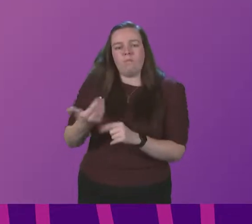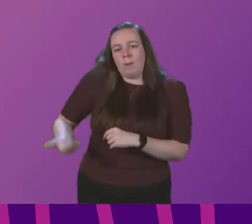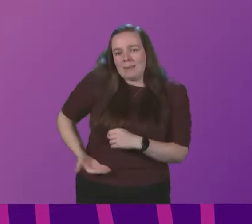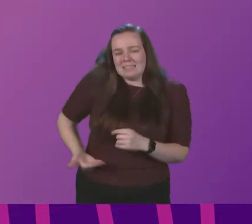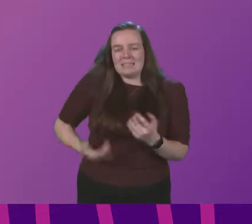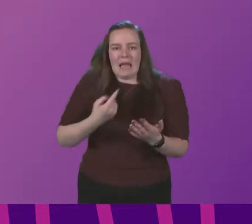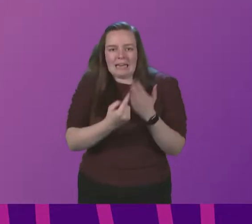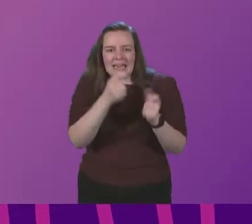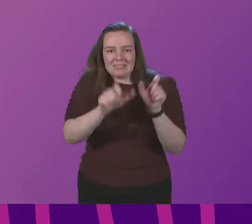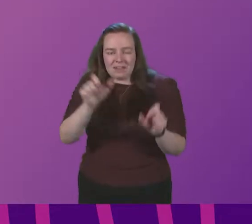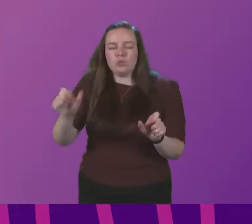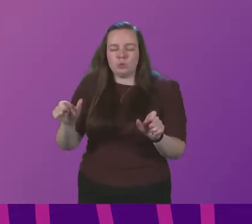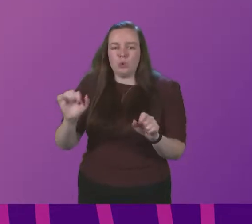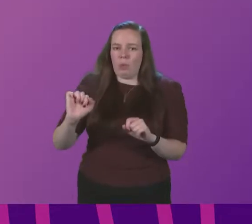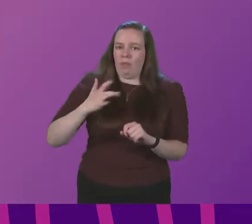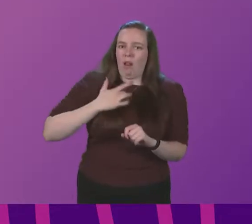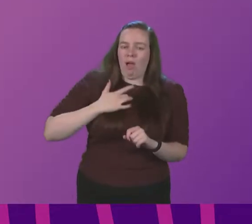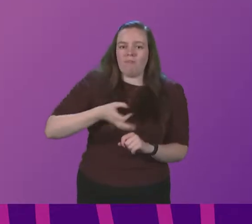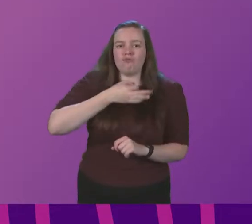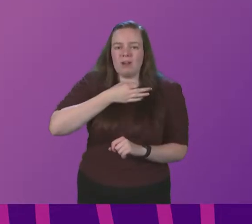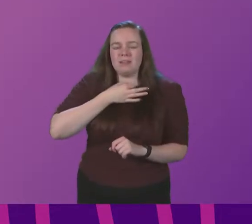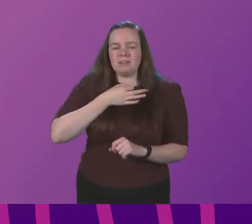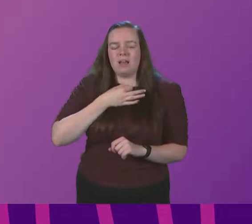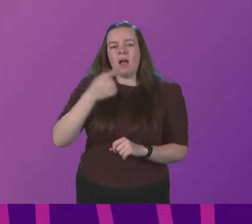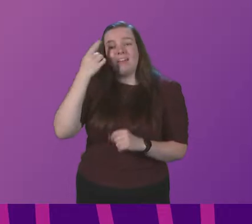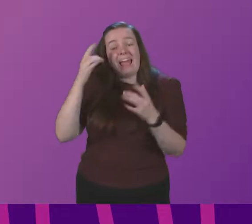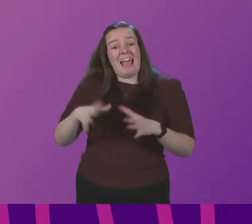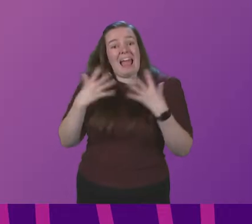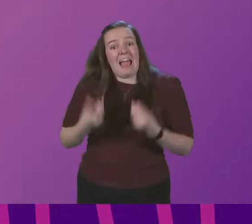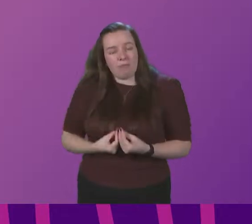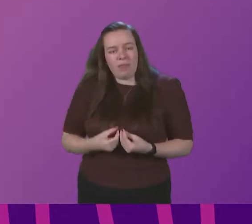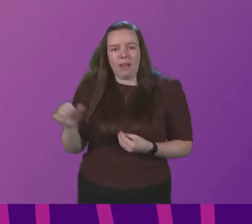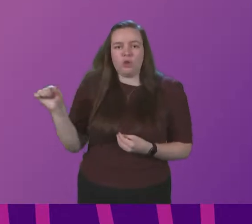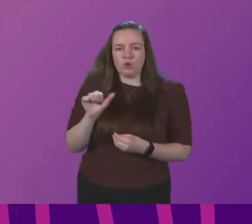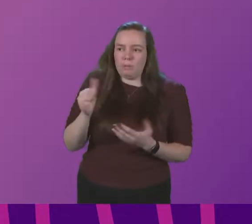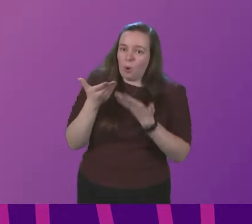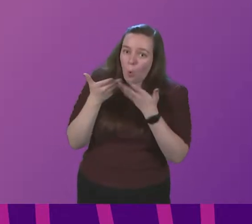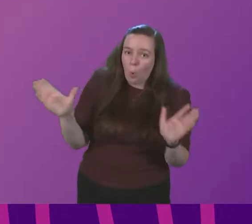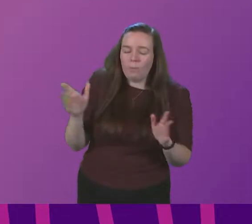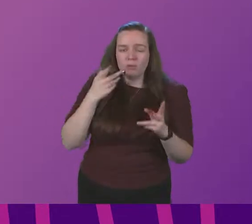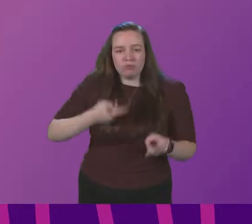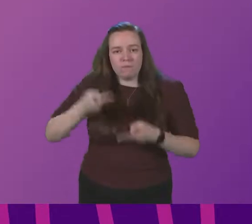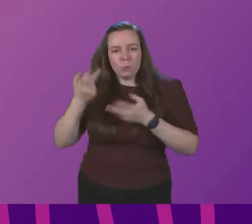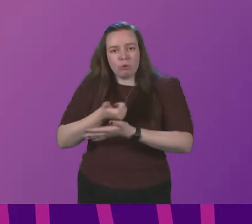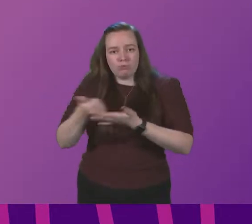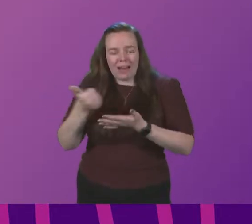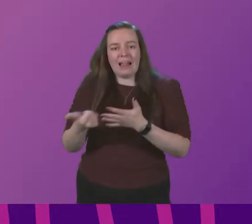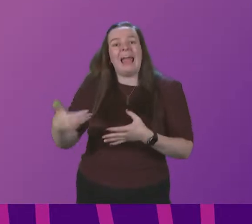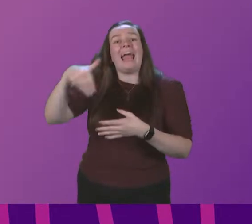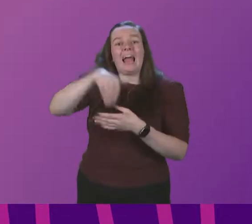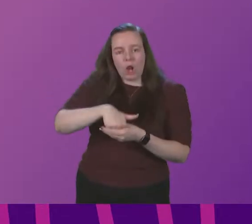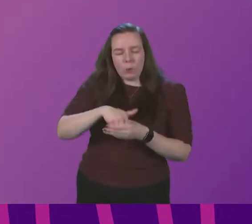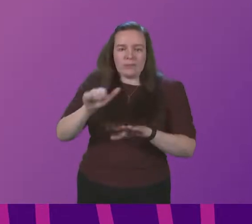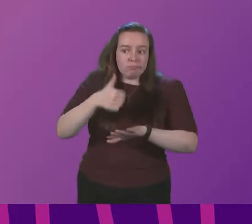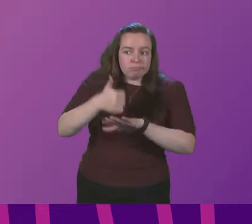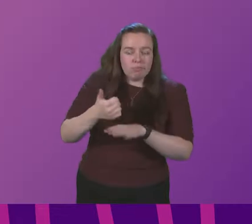whose livelihoods are on the line I certainly think that everything should be kept open and under review including the reinstatement of